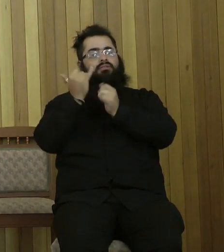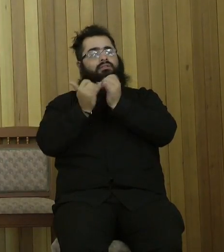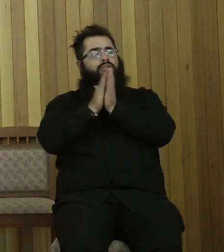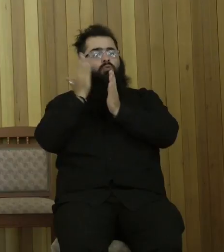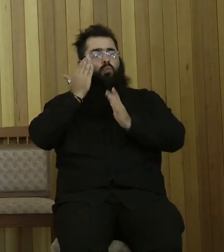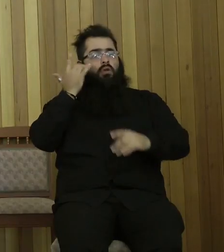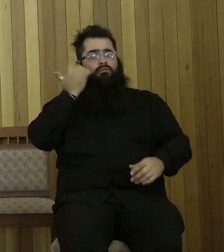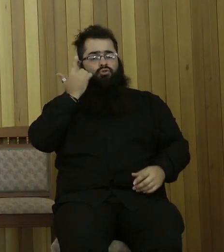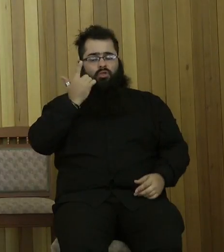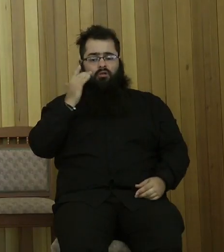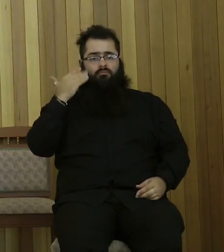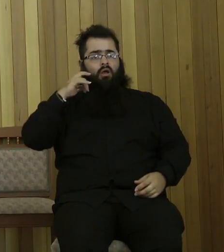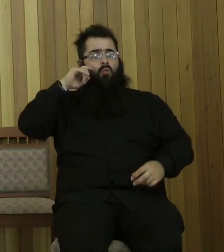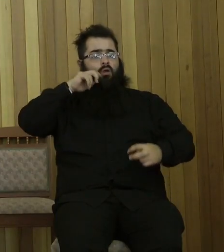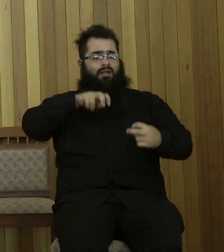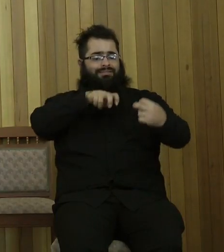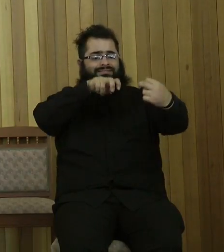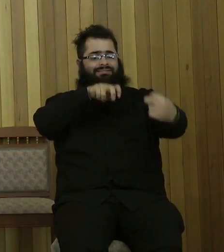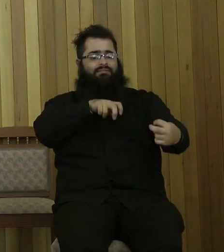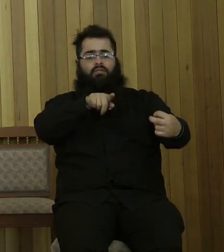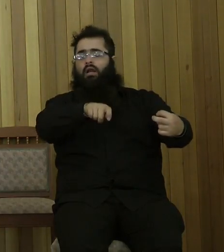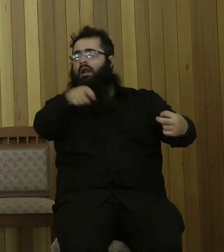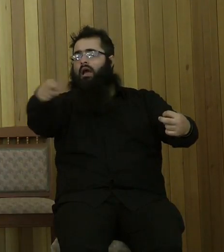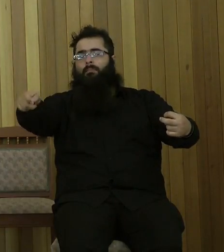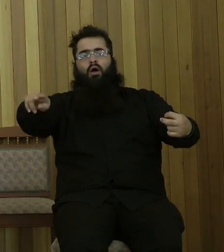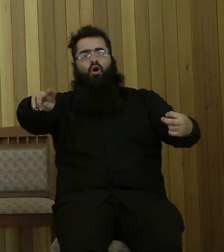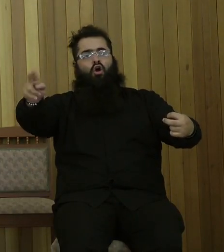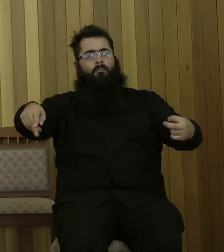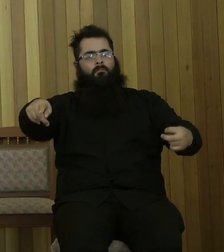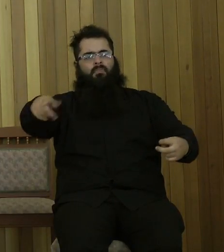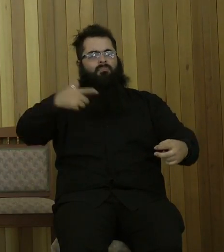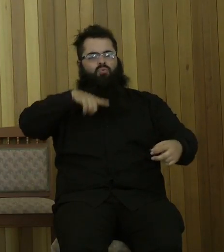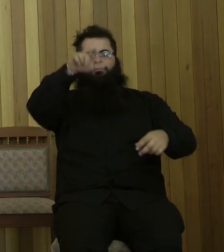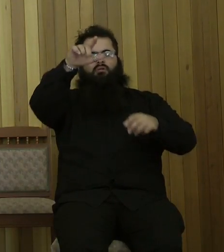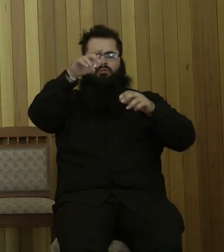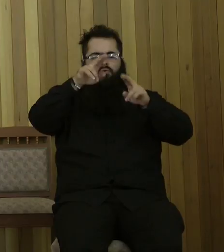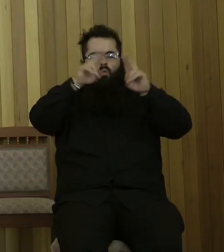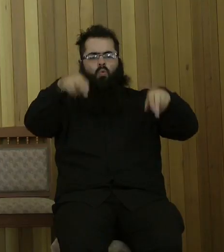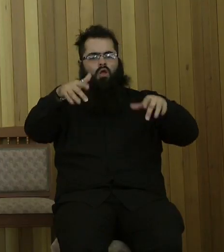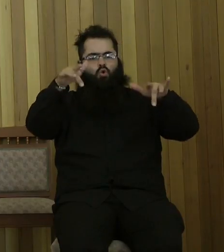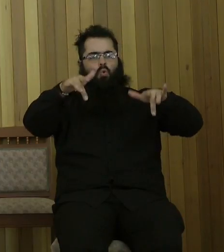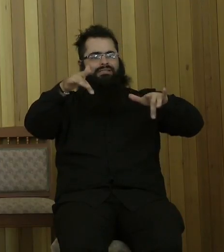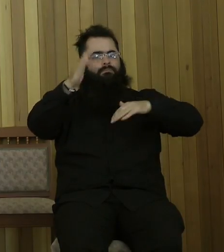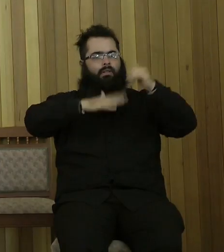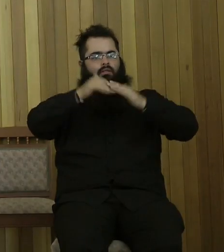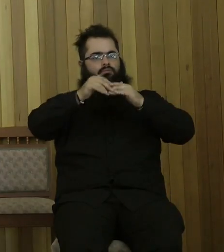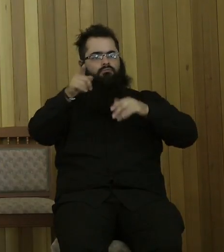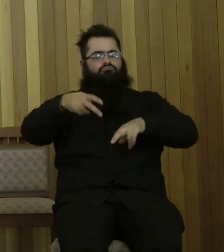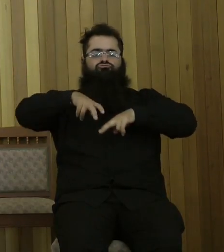actually going to sit on the front lawn of our neighbour's home before the hall, the community hall, was built. And she opened up, she was talking